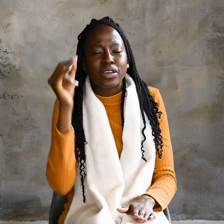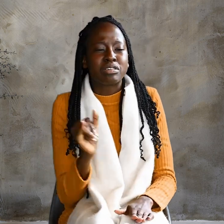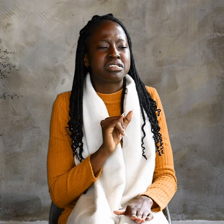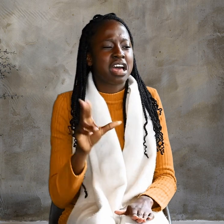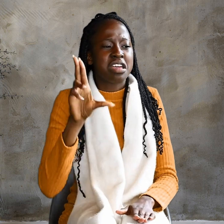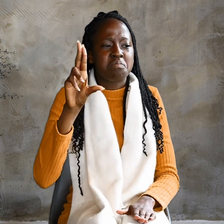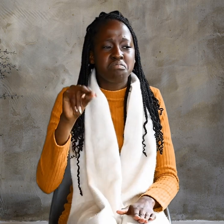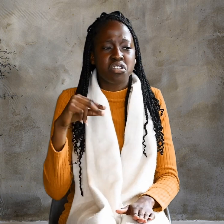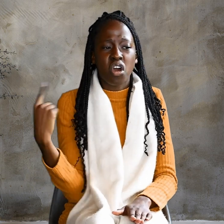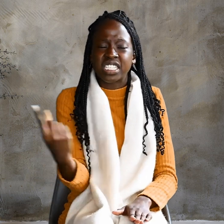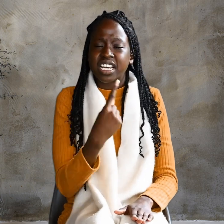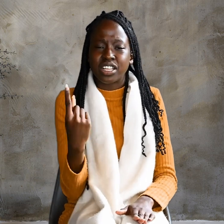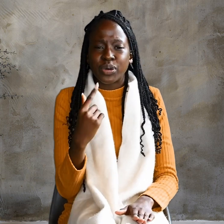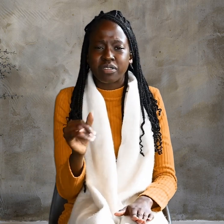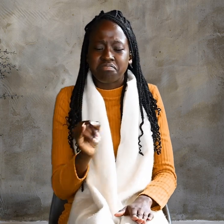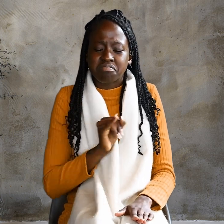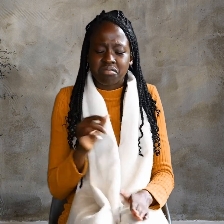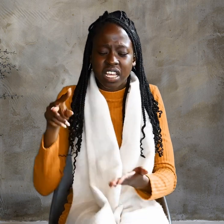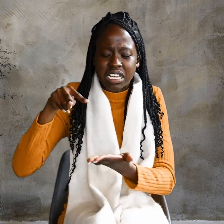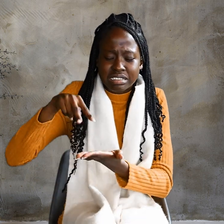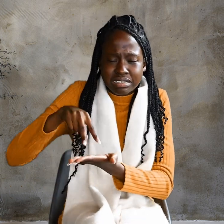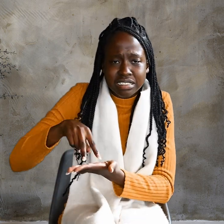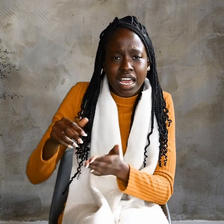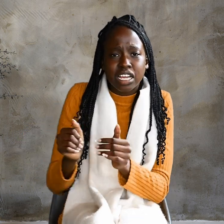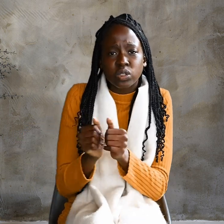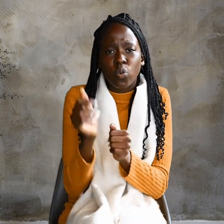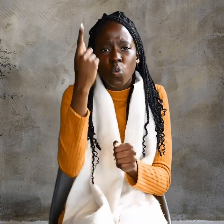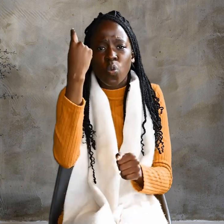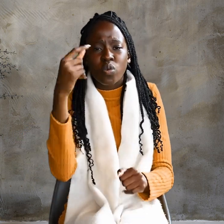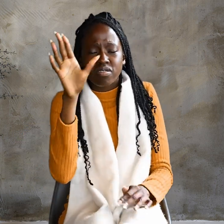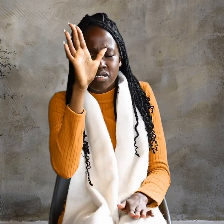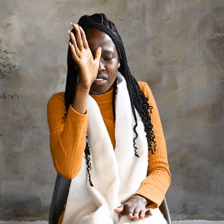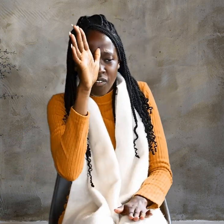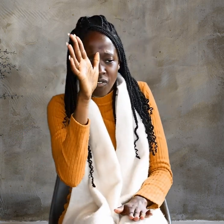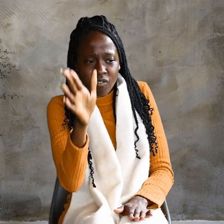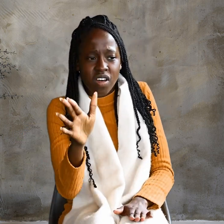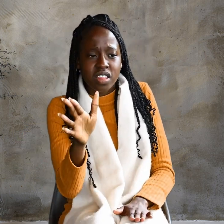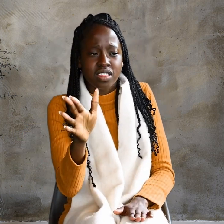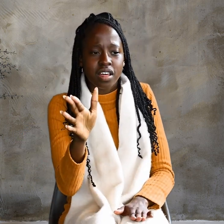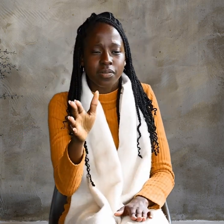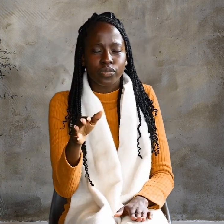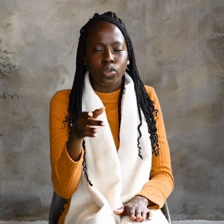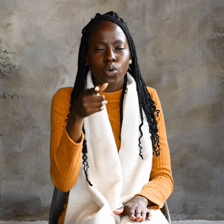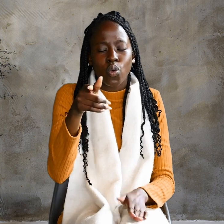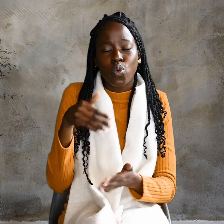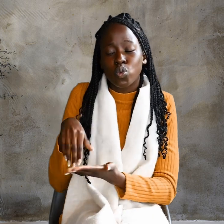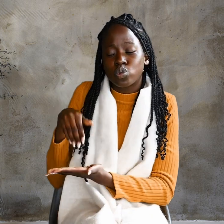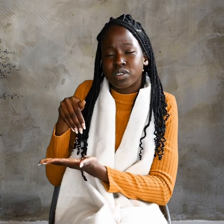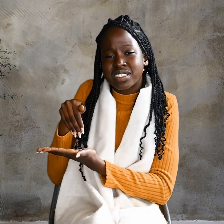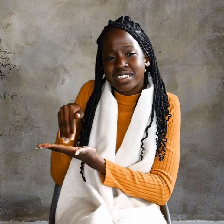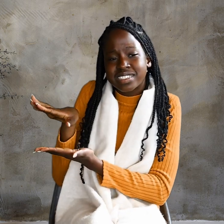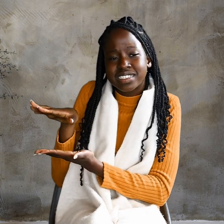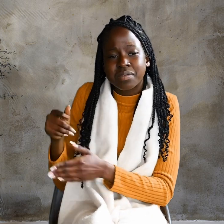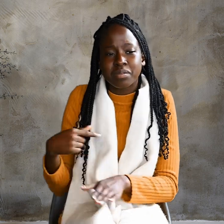Because I am not alone. I stand with the Father who sent me.